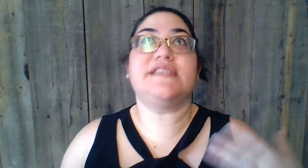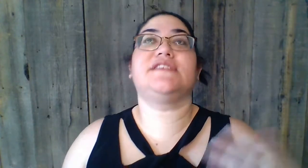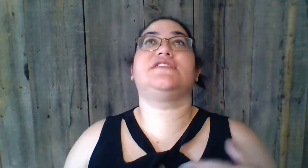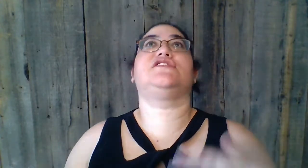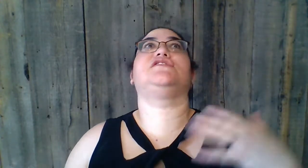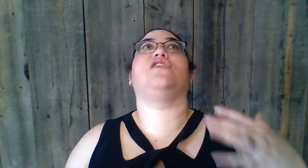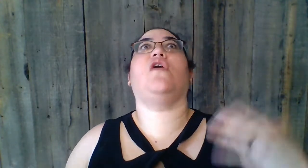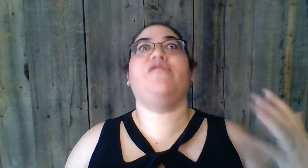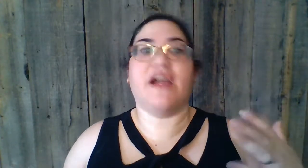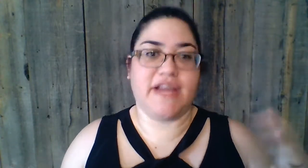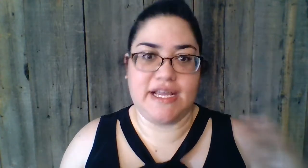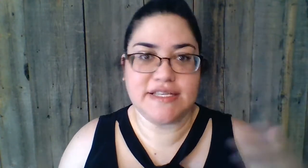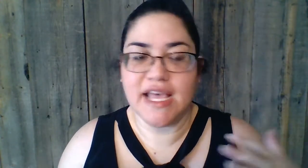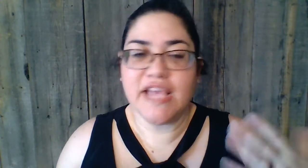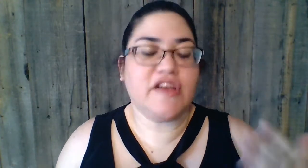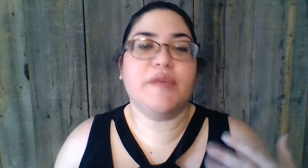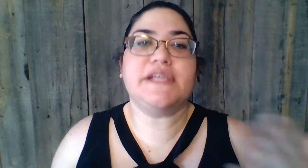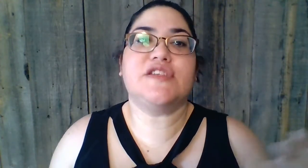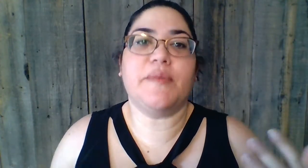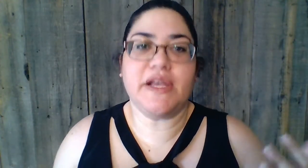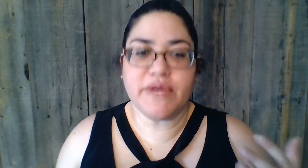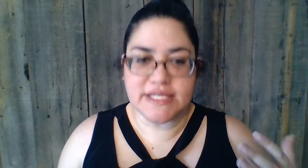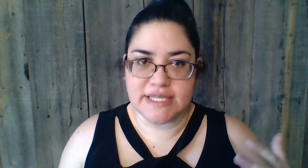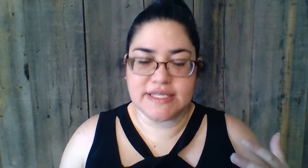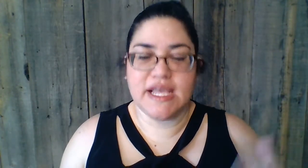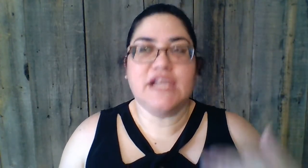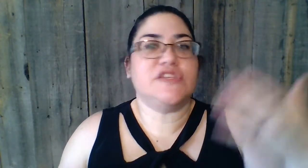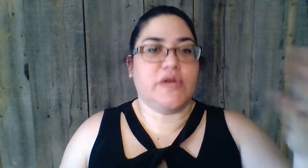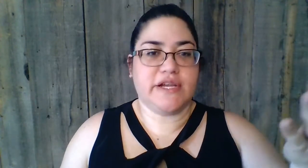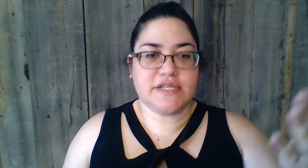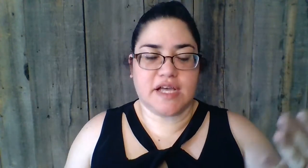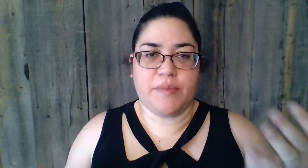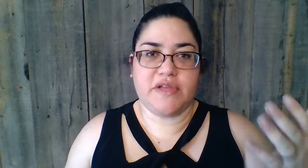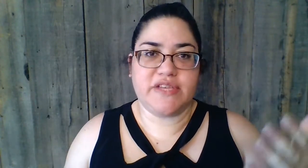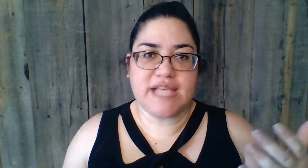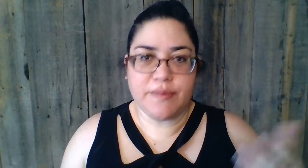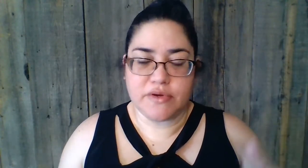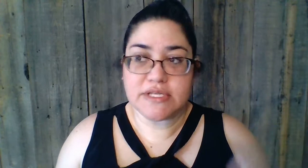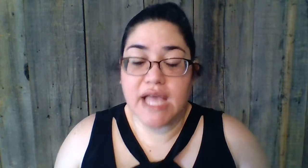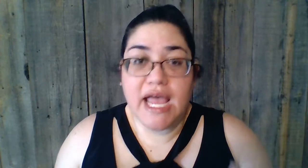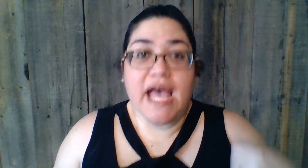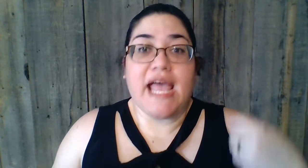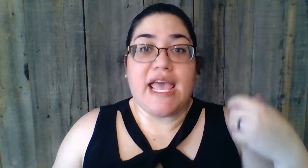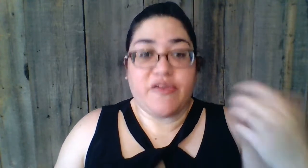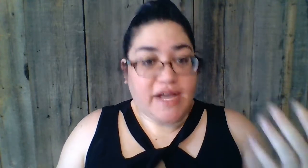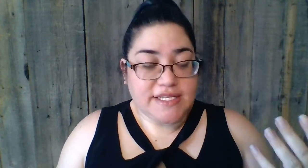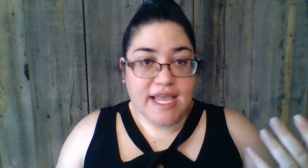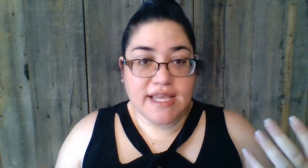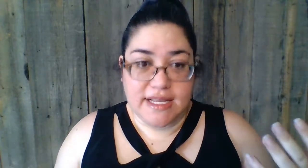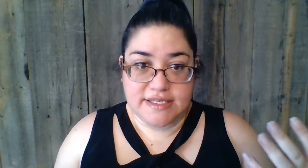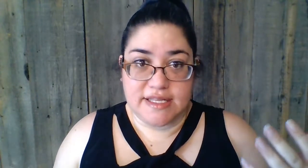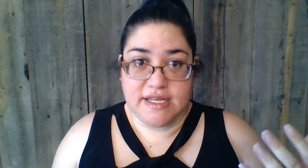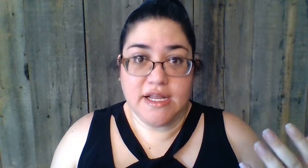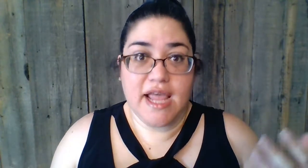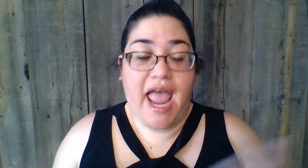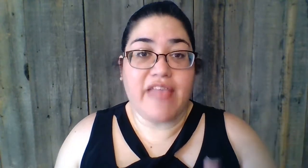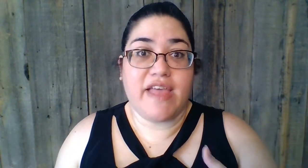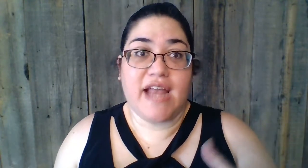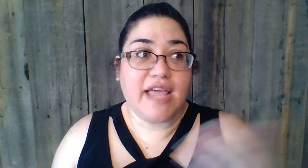so various. There can be so many reasons. So here's a couple of examples. If I take insulin and then I